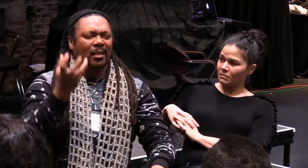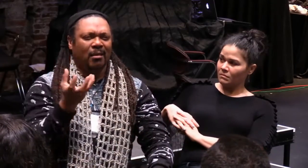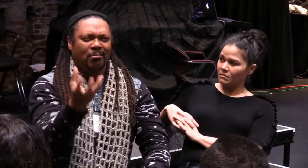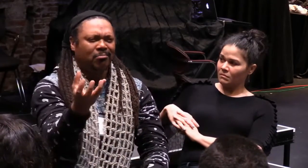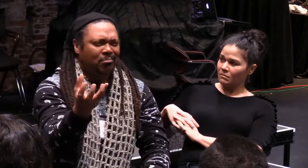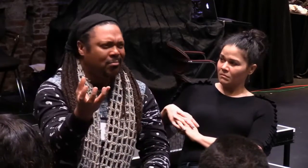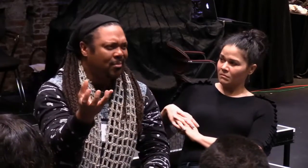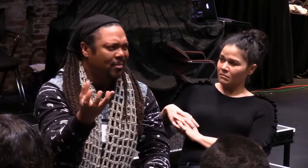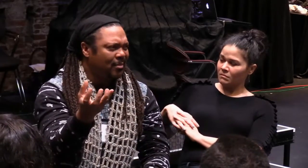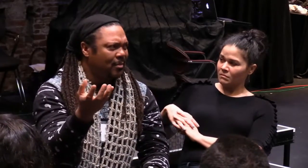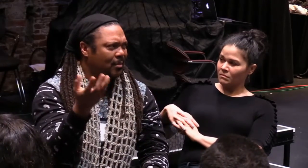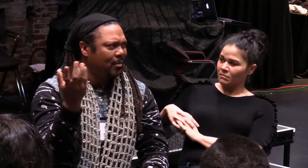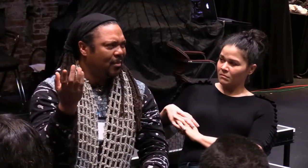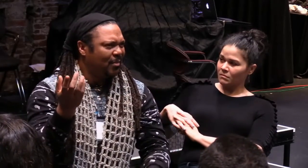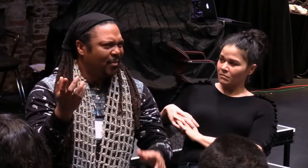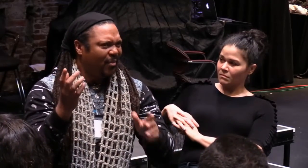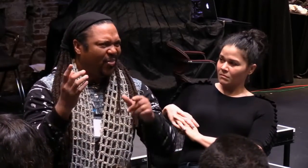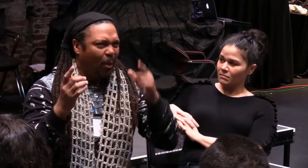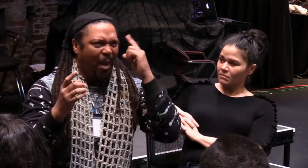Let's say it's Hamlet. We're talking about Hamlet.